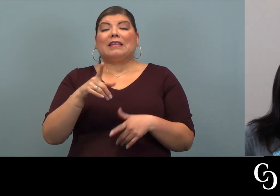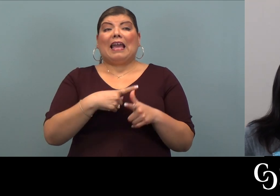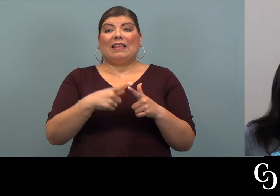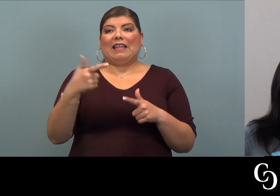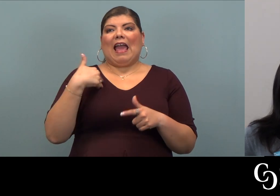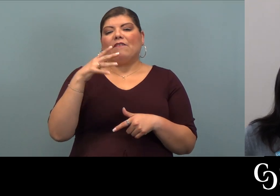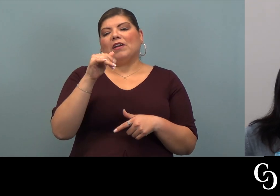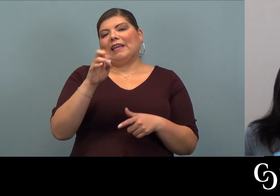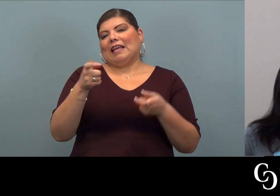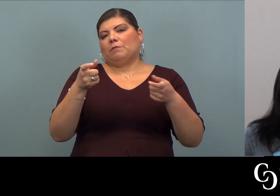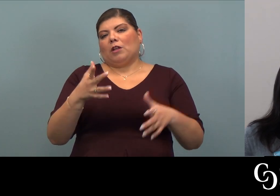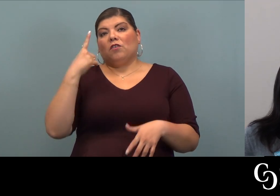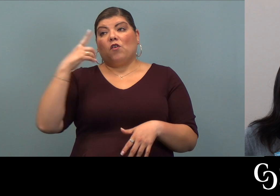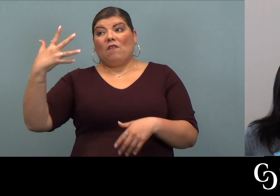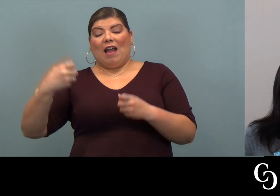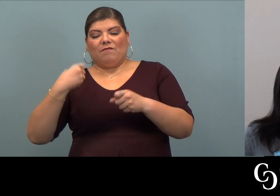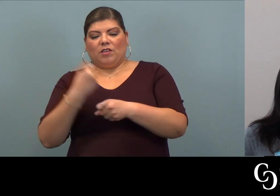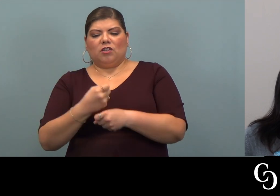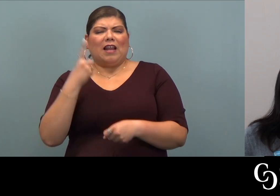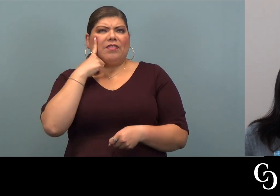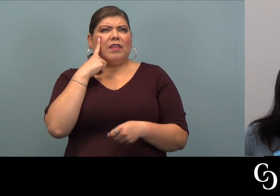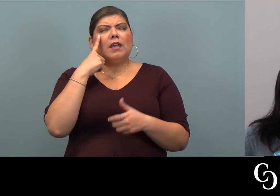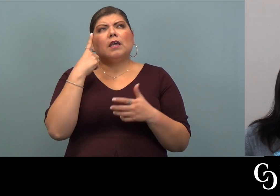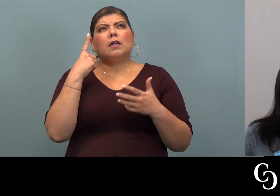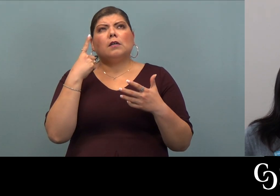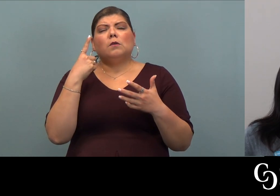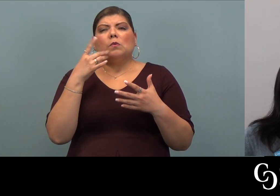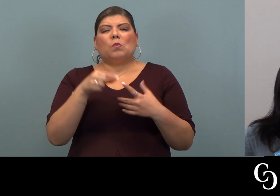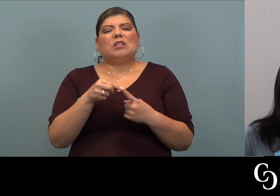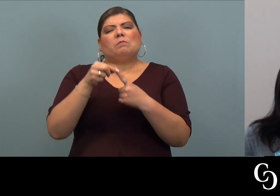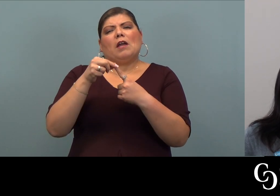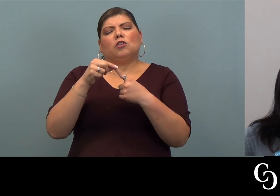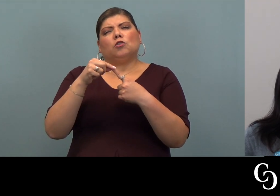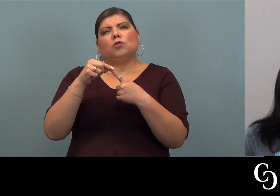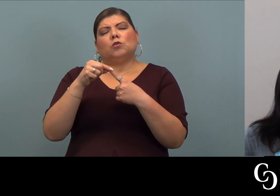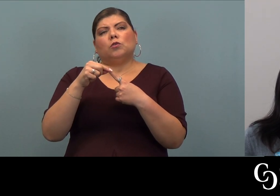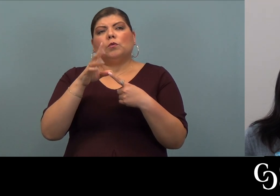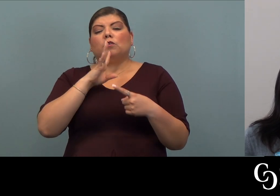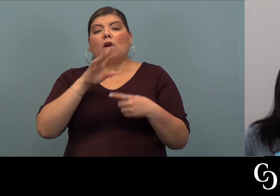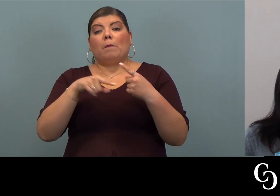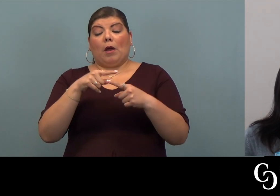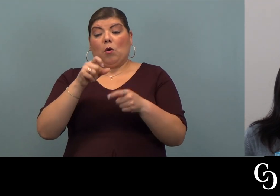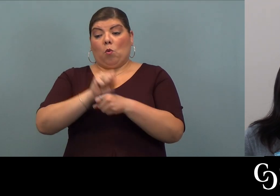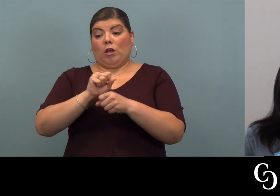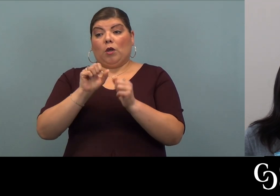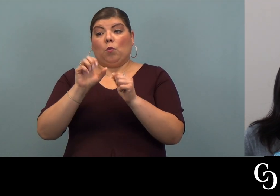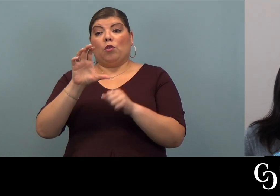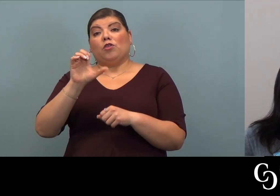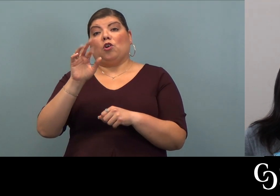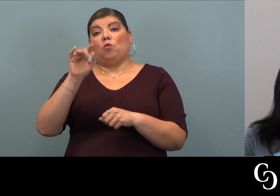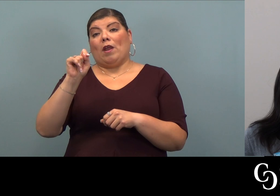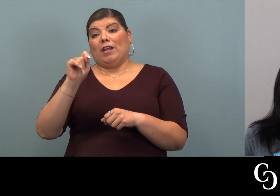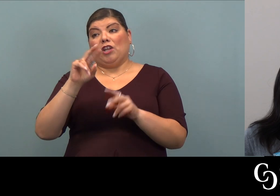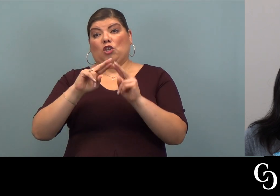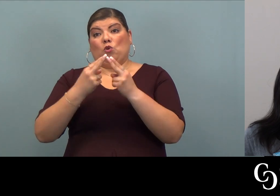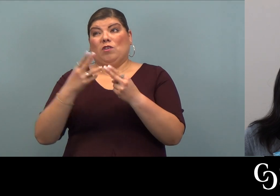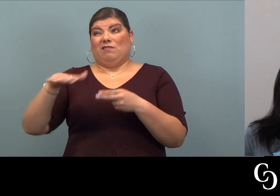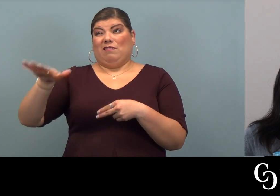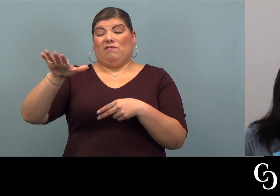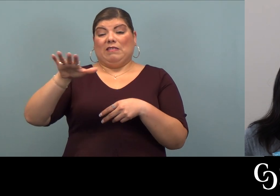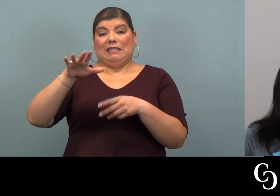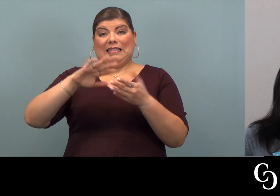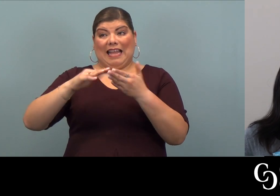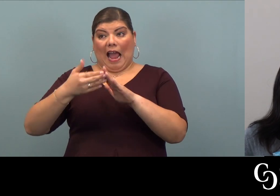And then they have a case manager for five years. And I think what's really special when it comes to the work with the credit unions and towns is